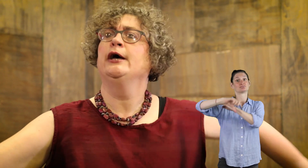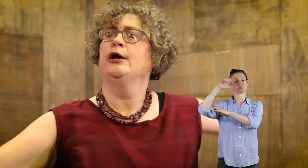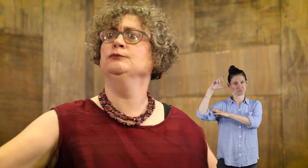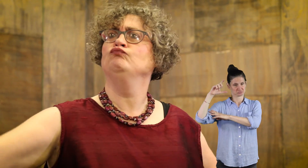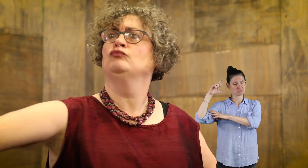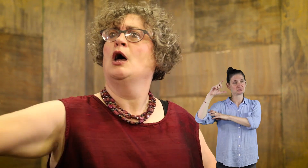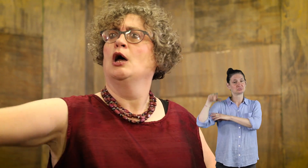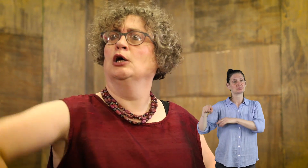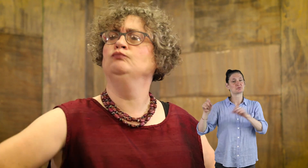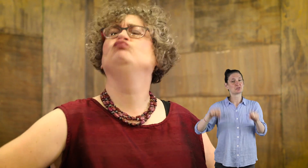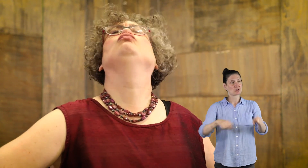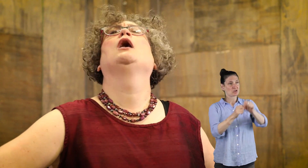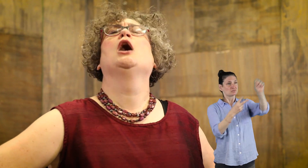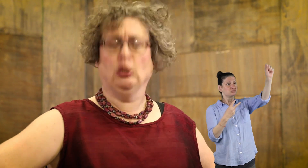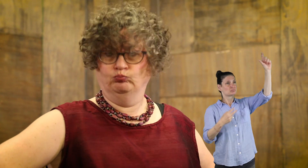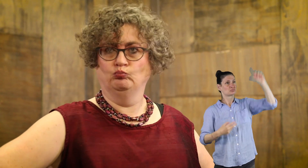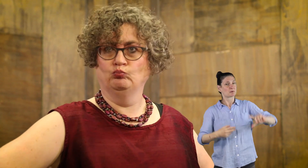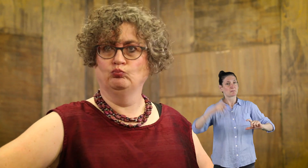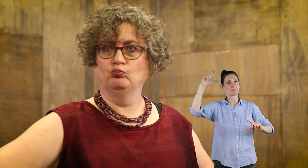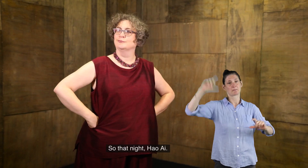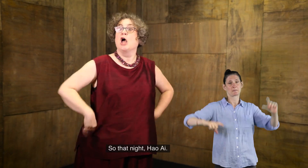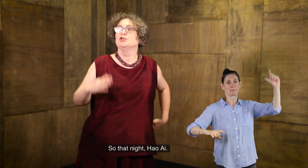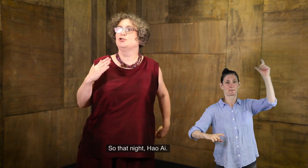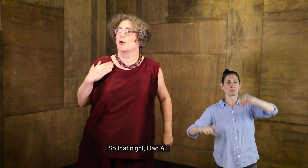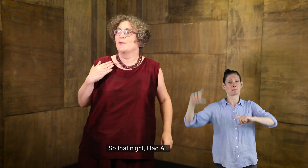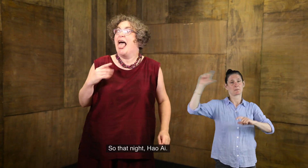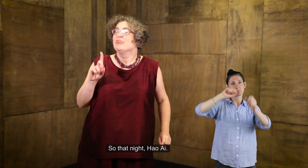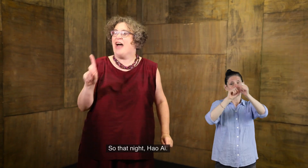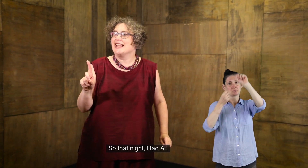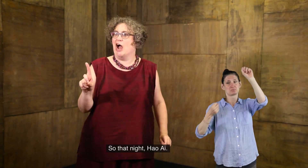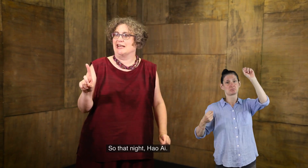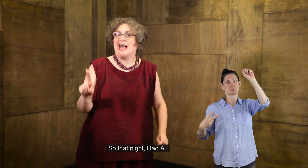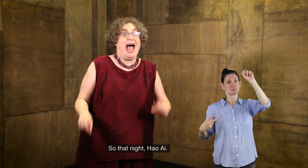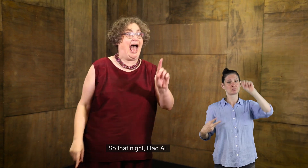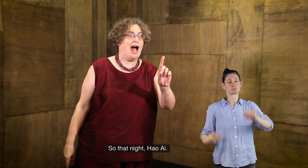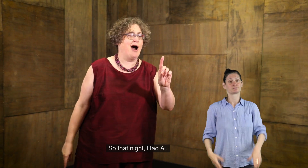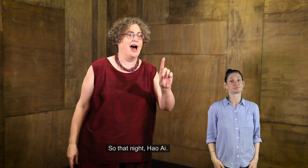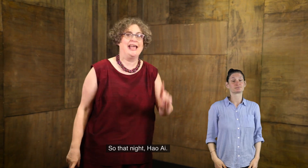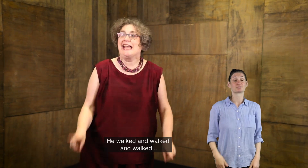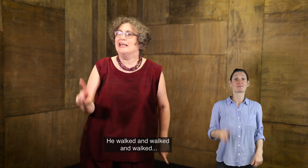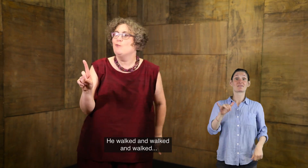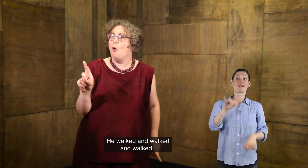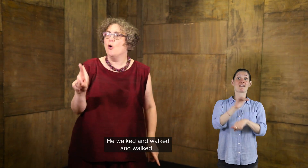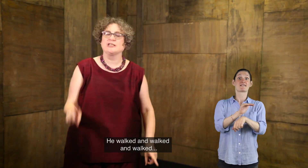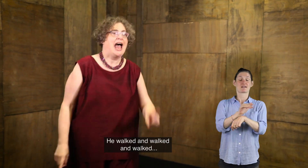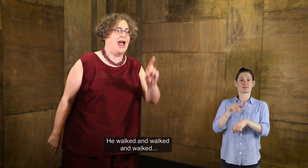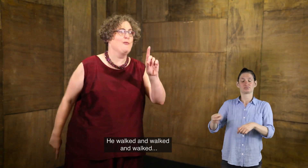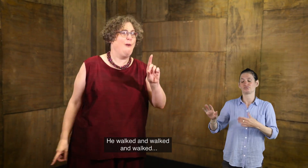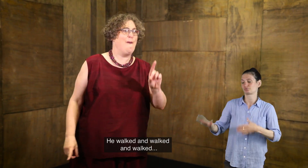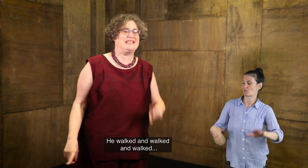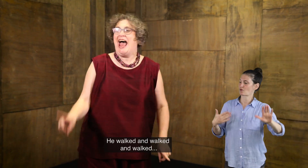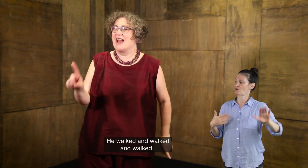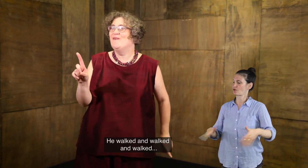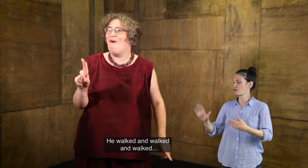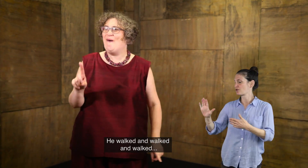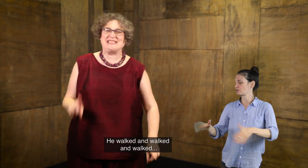Hum, hum, hum, So, that night, how I, he walked and